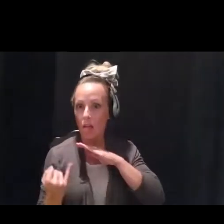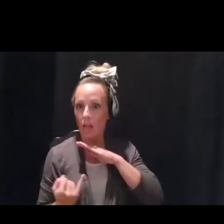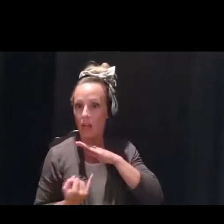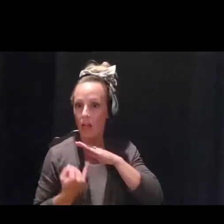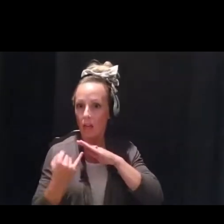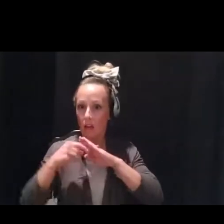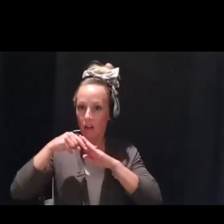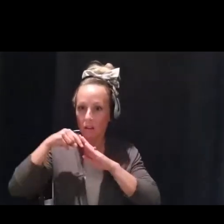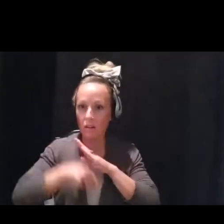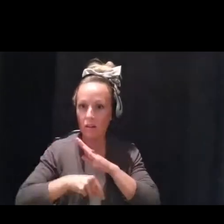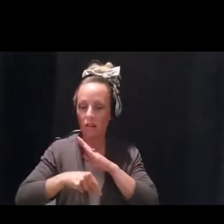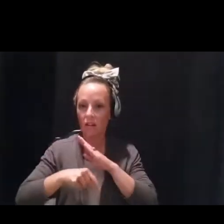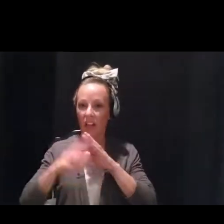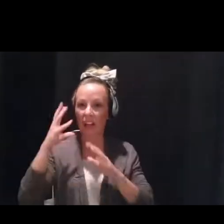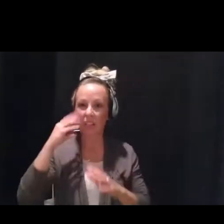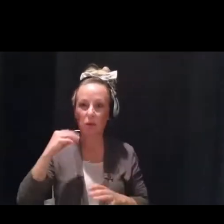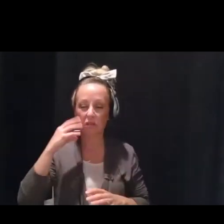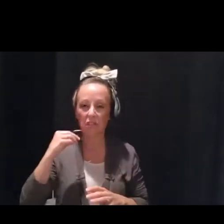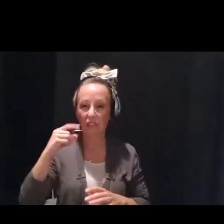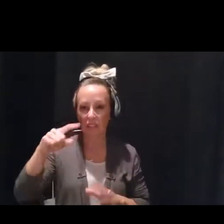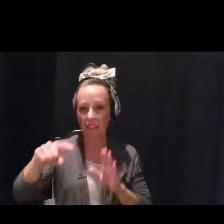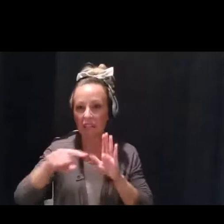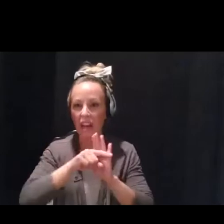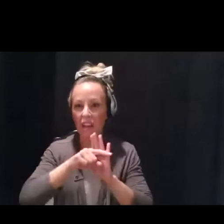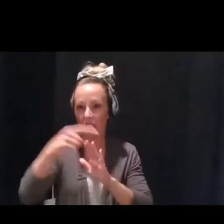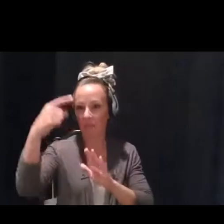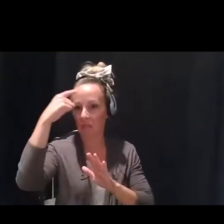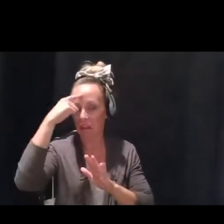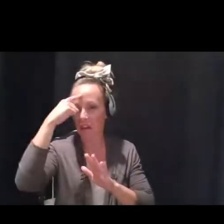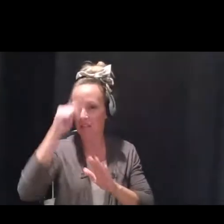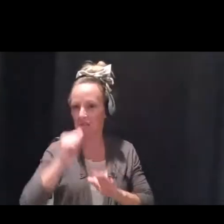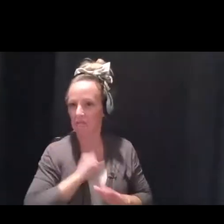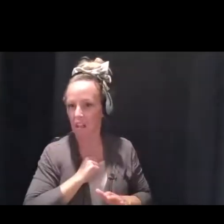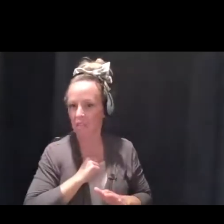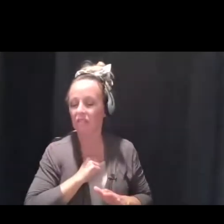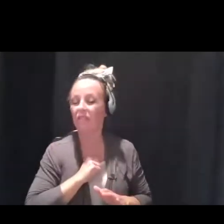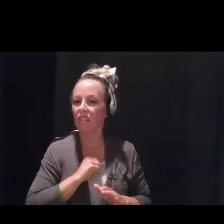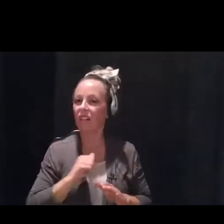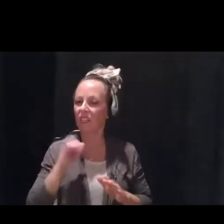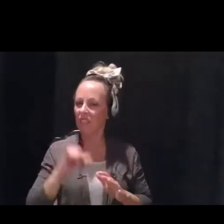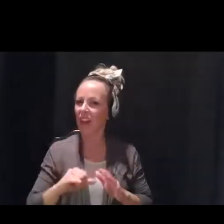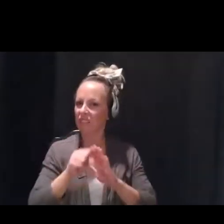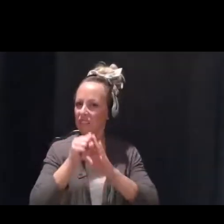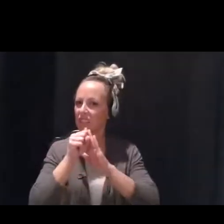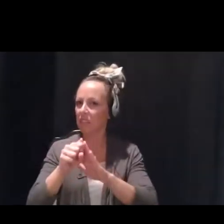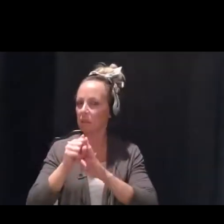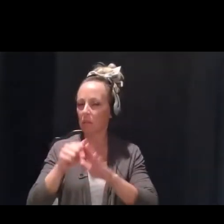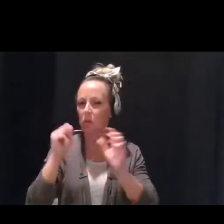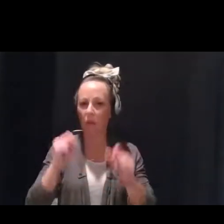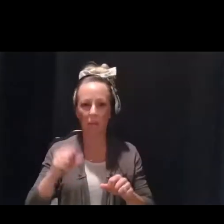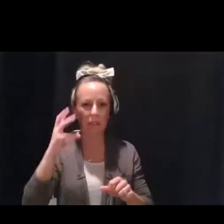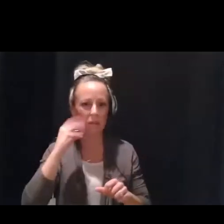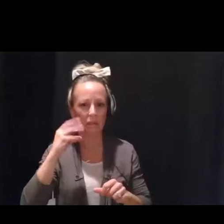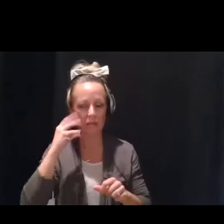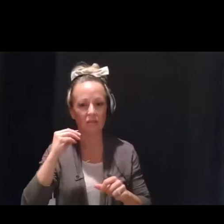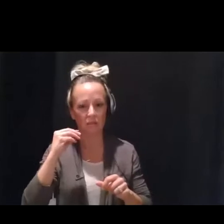some negative, dark, very hopeless thoughts, those are all signs that you could be experiencing a